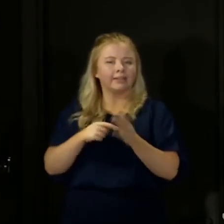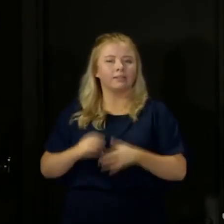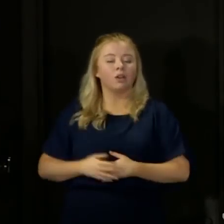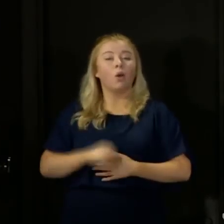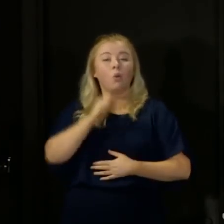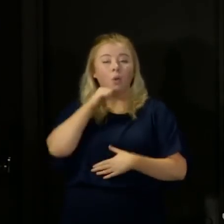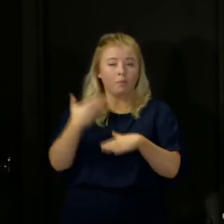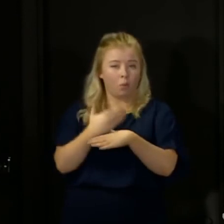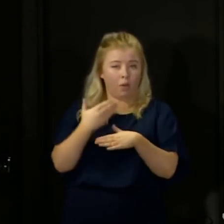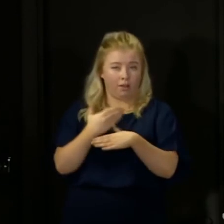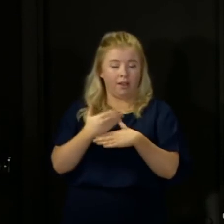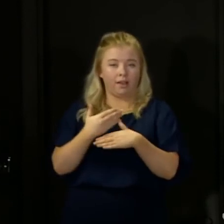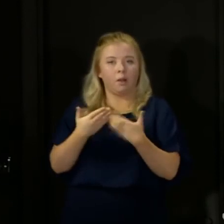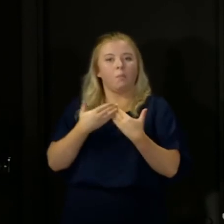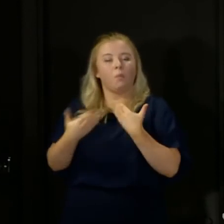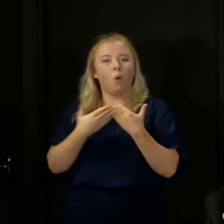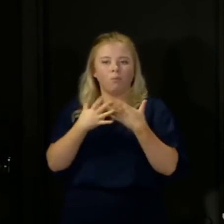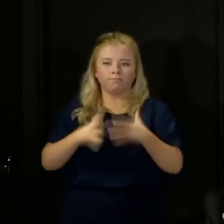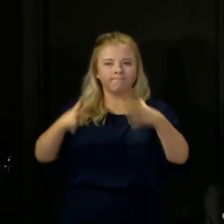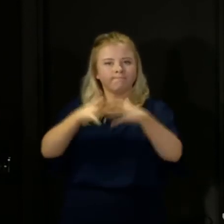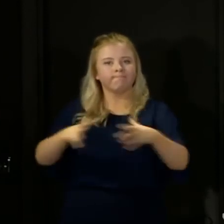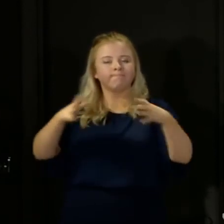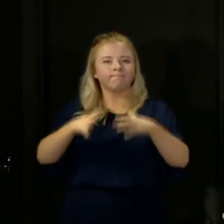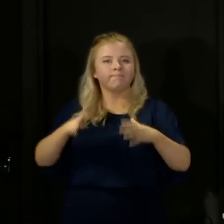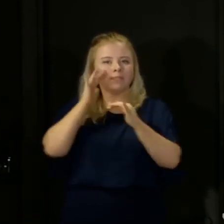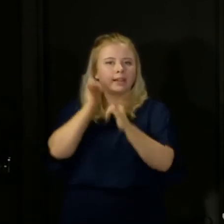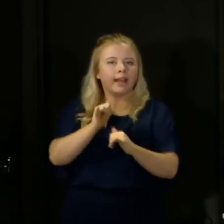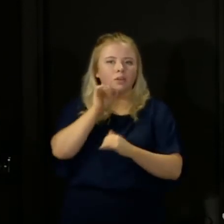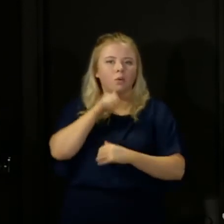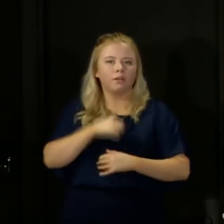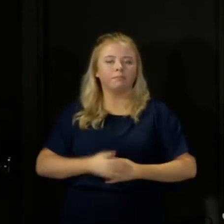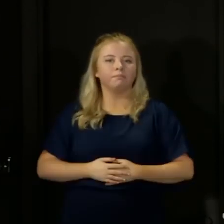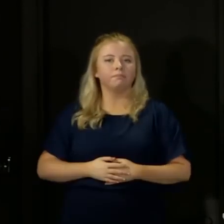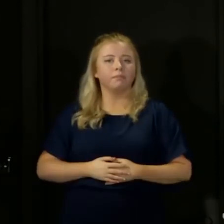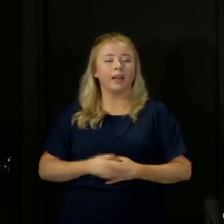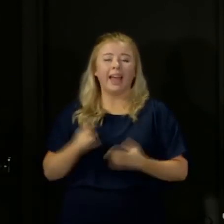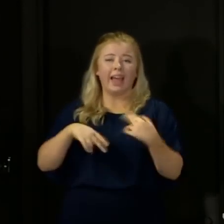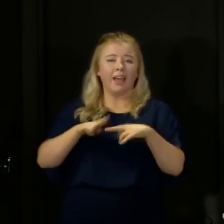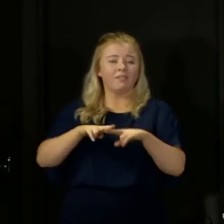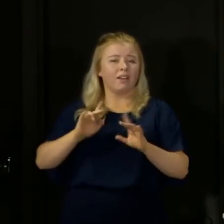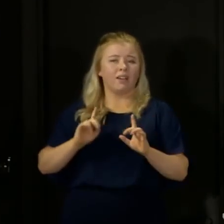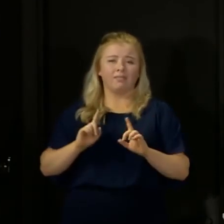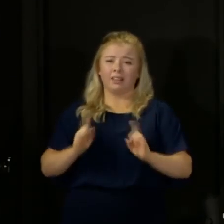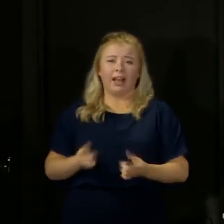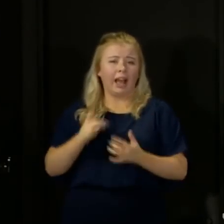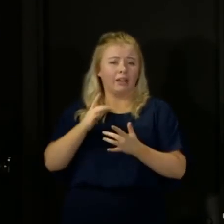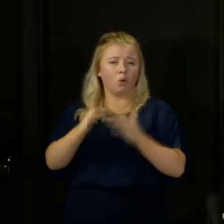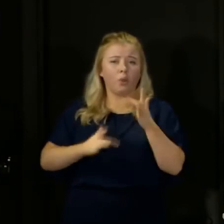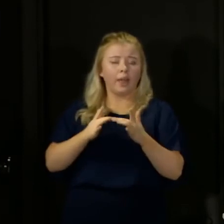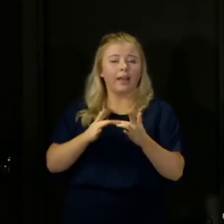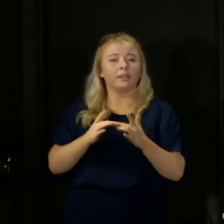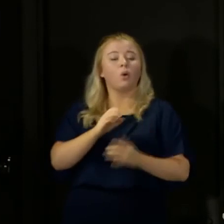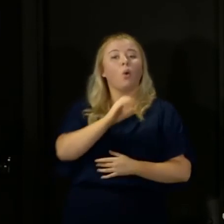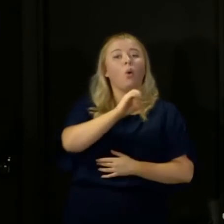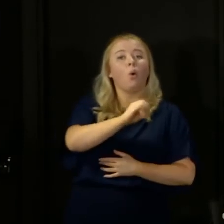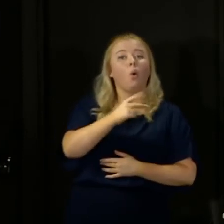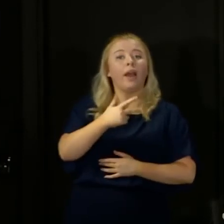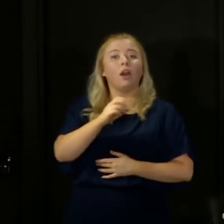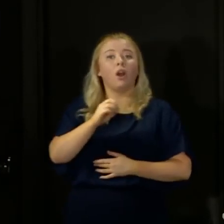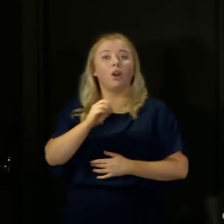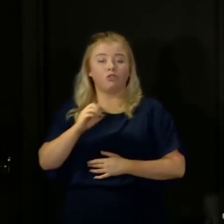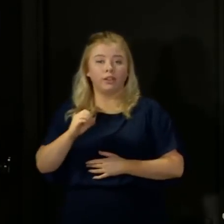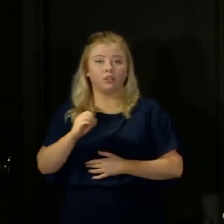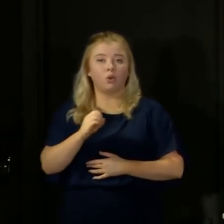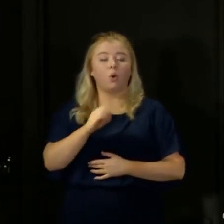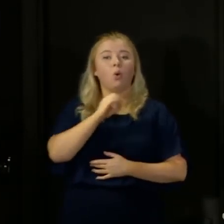expand local access to testing. If you can't go online, you should call NHS 24. I'll repeat the number 0800 028